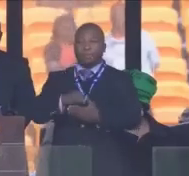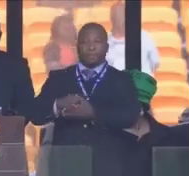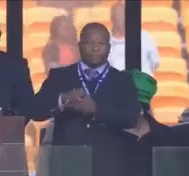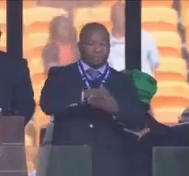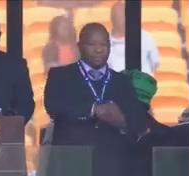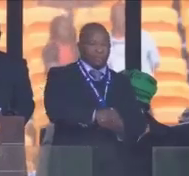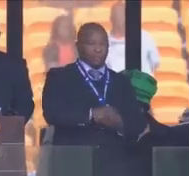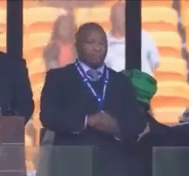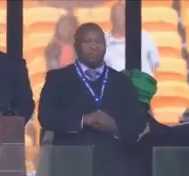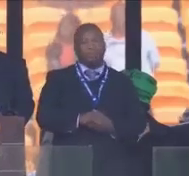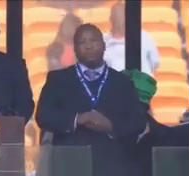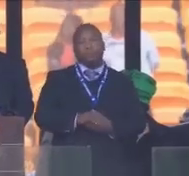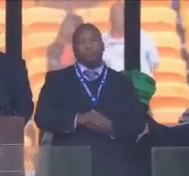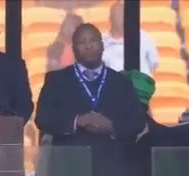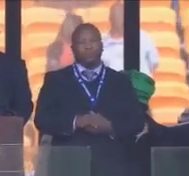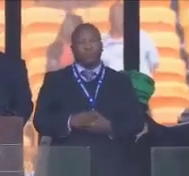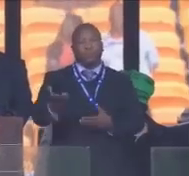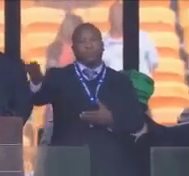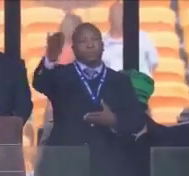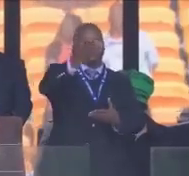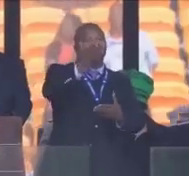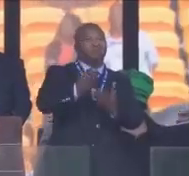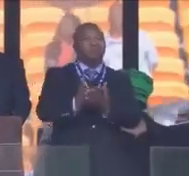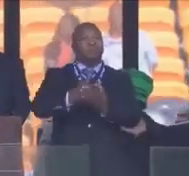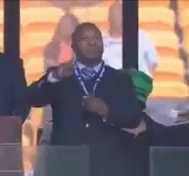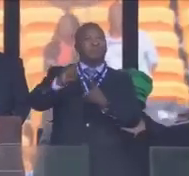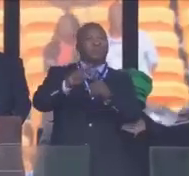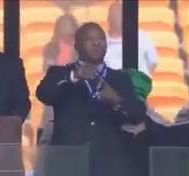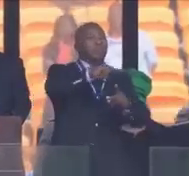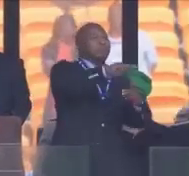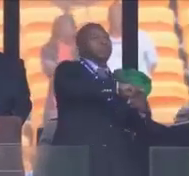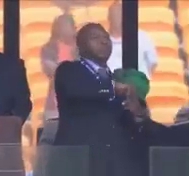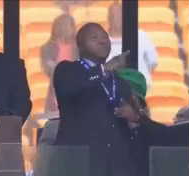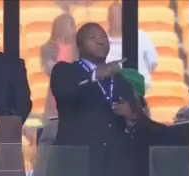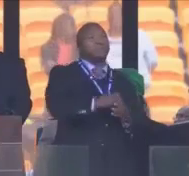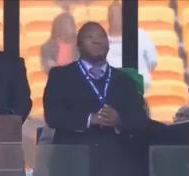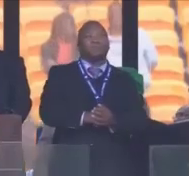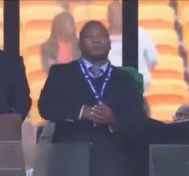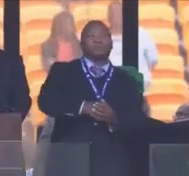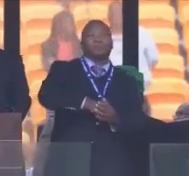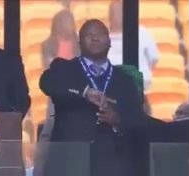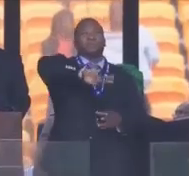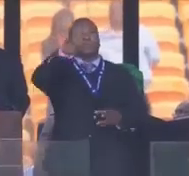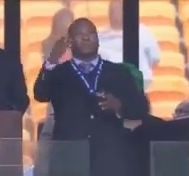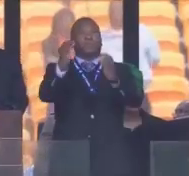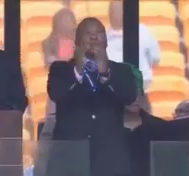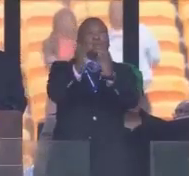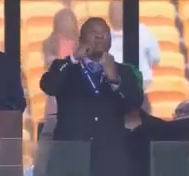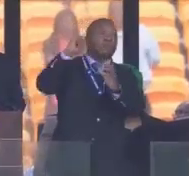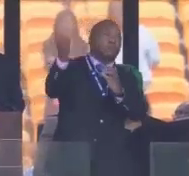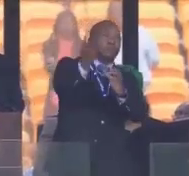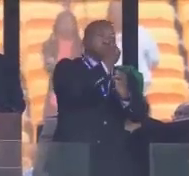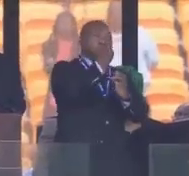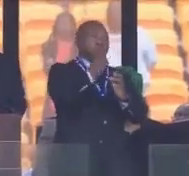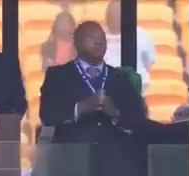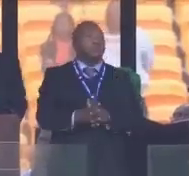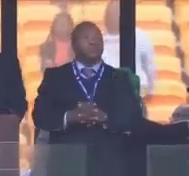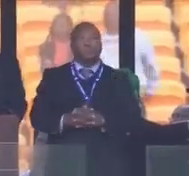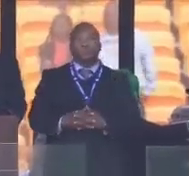sign language. Now, today it has emerged, certainly, the Deaf Federation of South Africa has said that that man was a